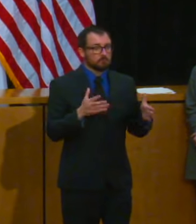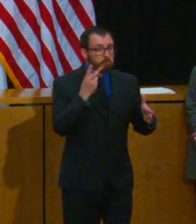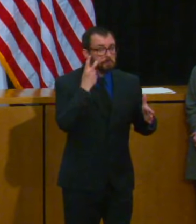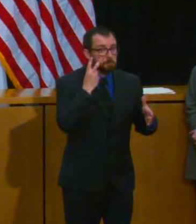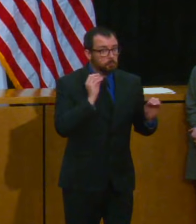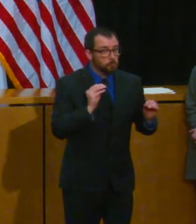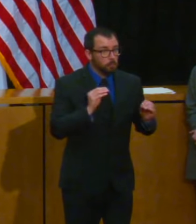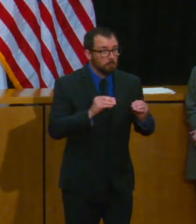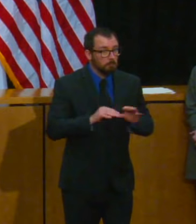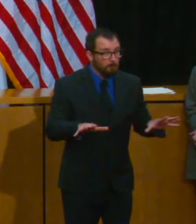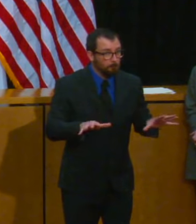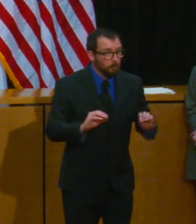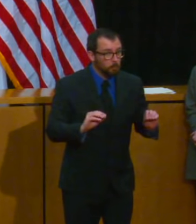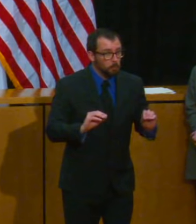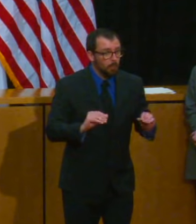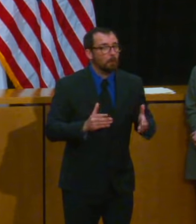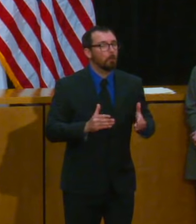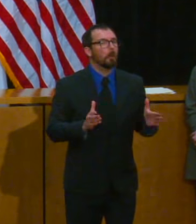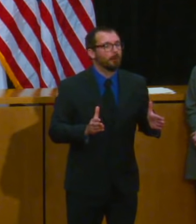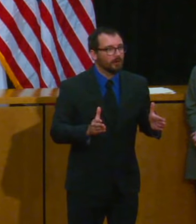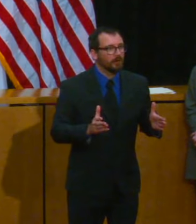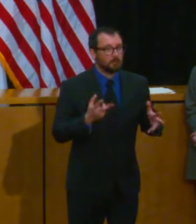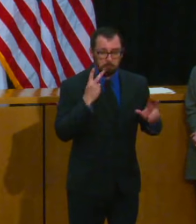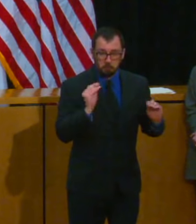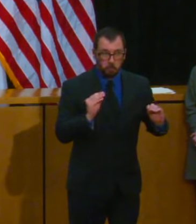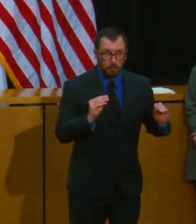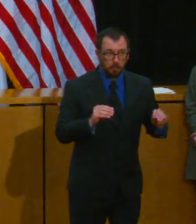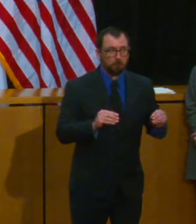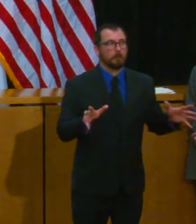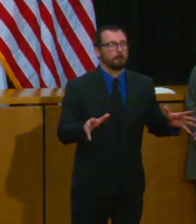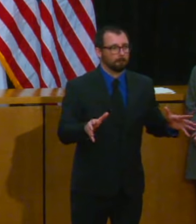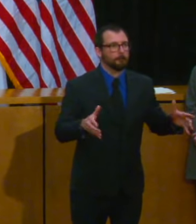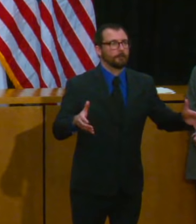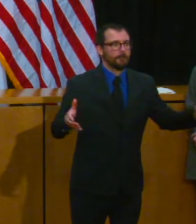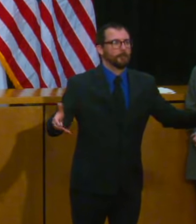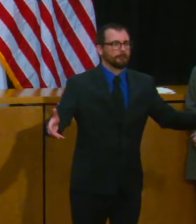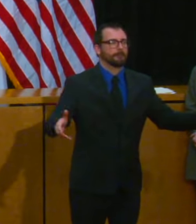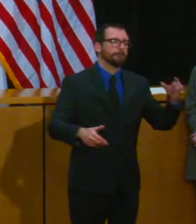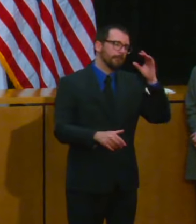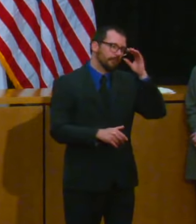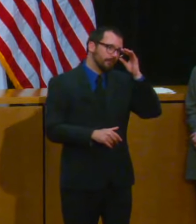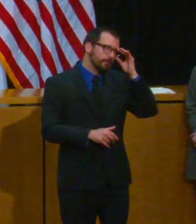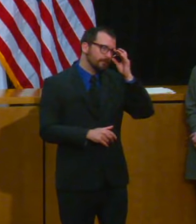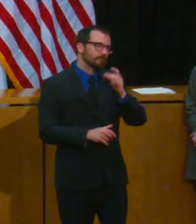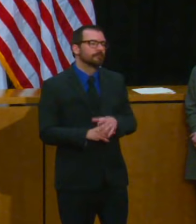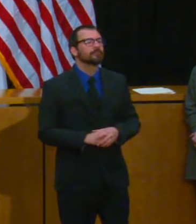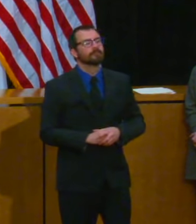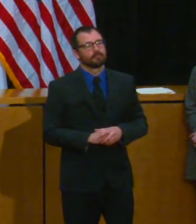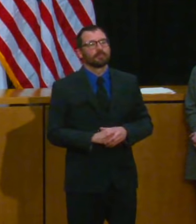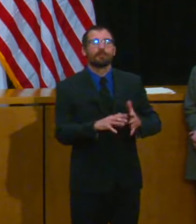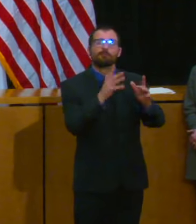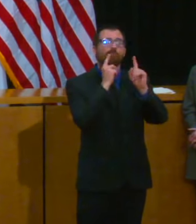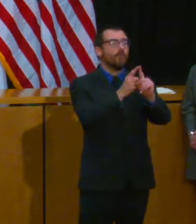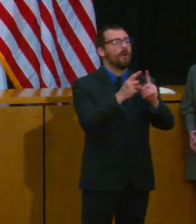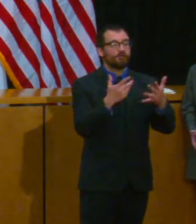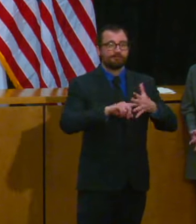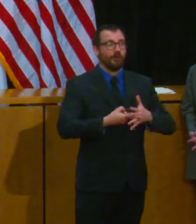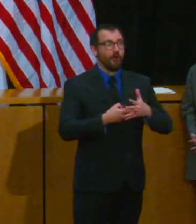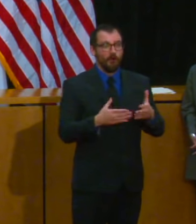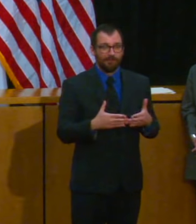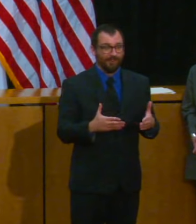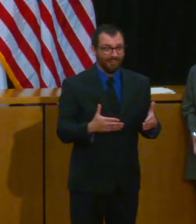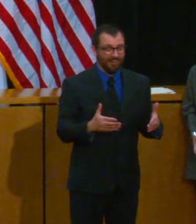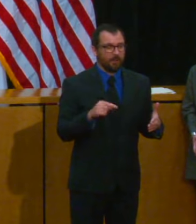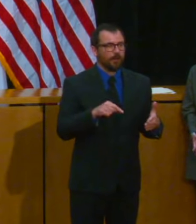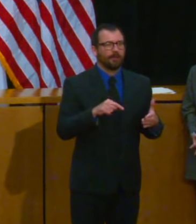parts of your economy that don't have to deal with a lot of customers right there's not a lot of face to face parts of your economy where people can create the